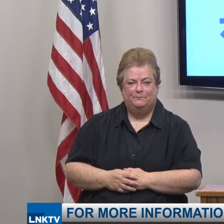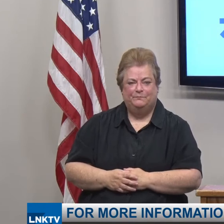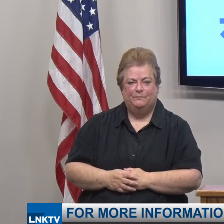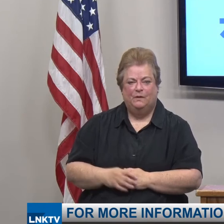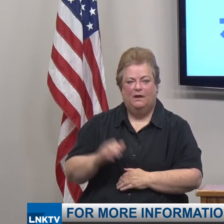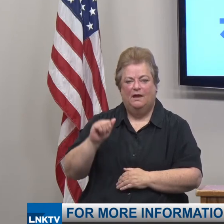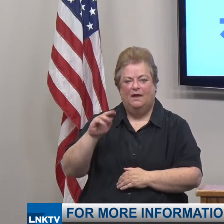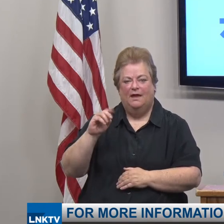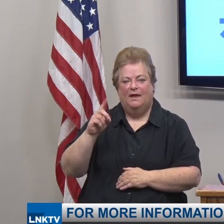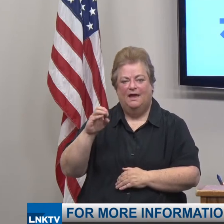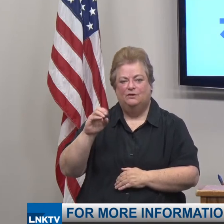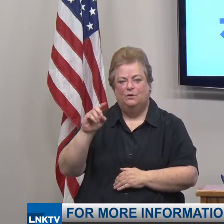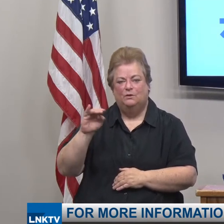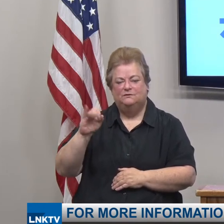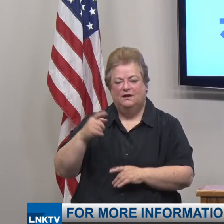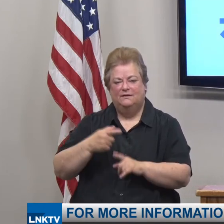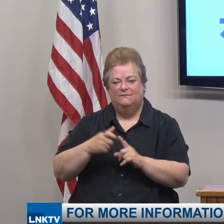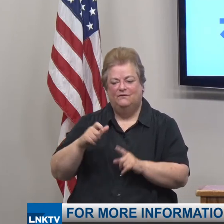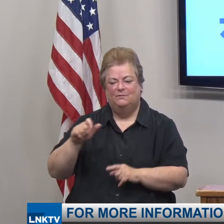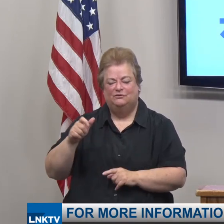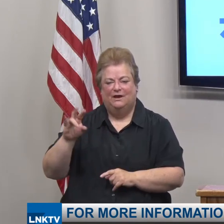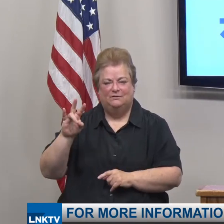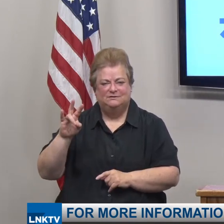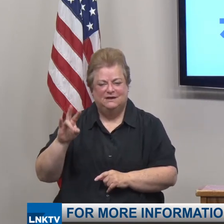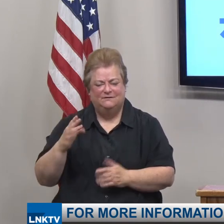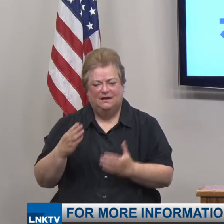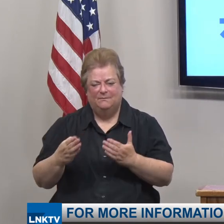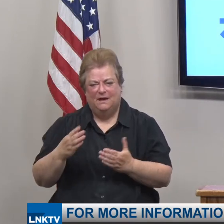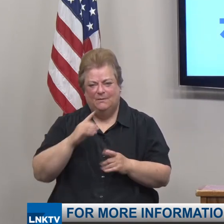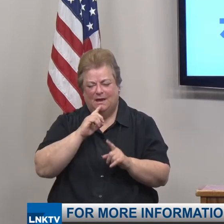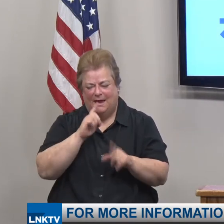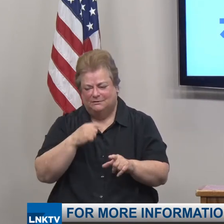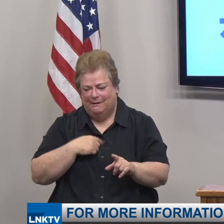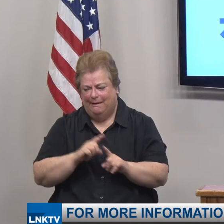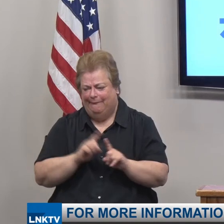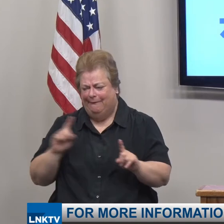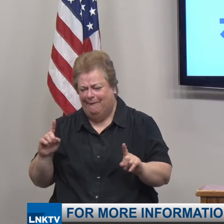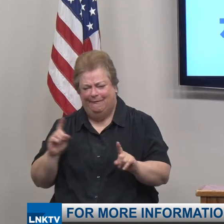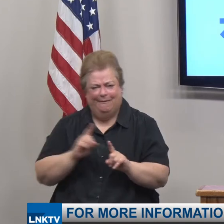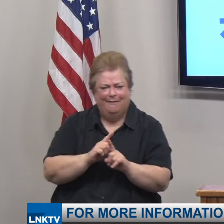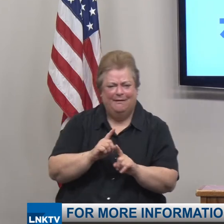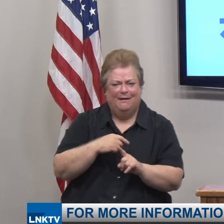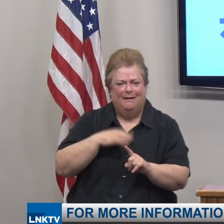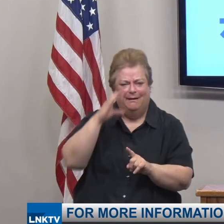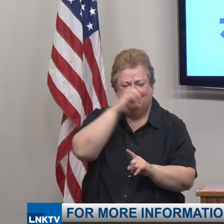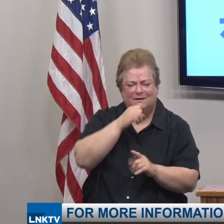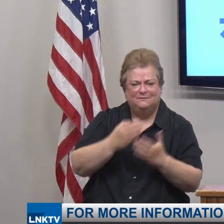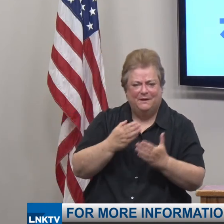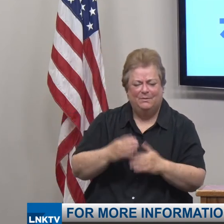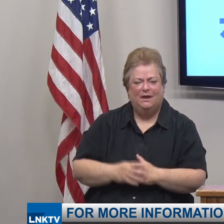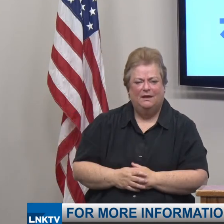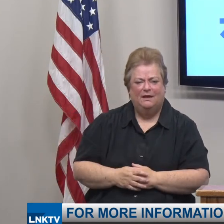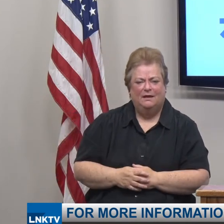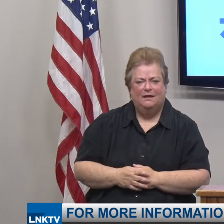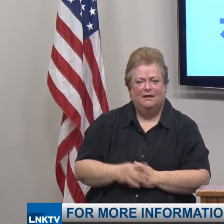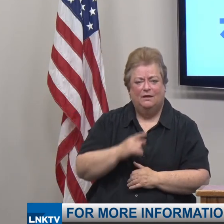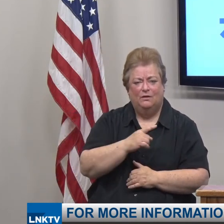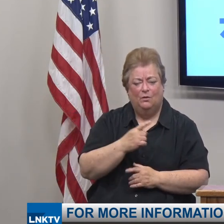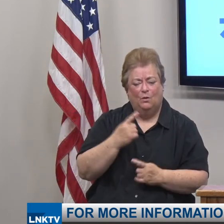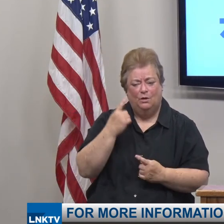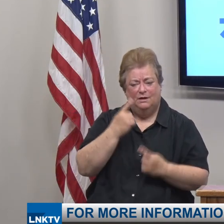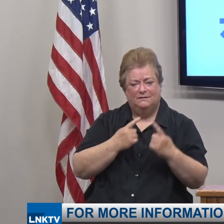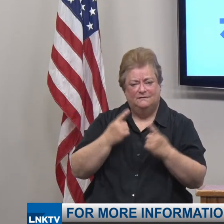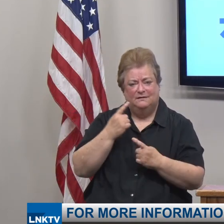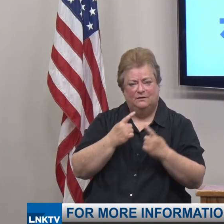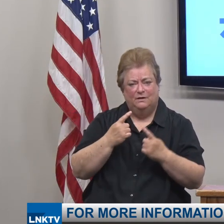Hi, Mayor. Andrew Ozaki from Channel 7. Maybe you answered this. I'm sorry. I had to leave for a couple seconds. But are you considering tightening up